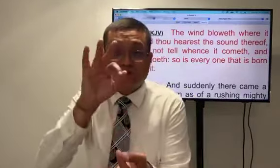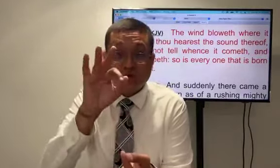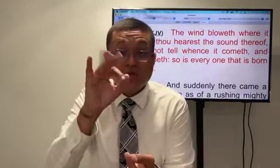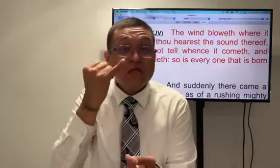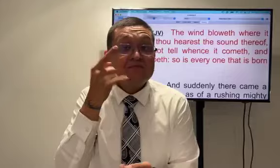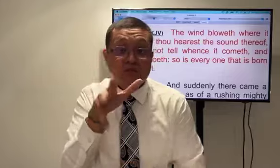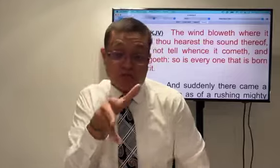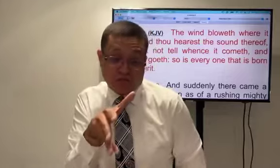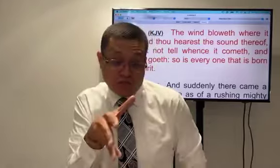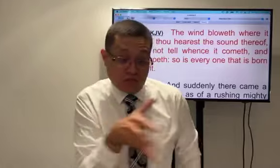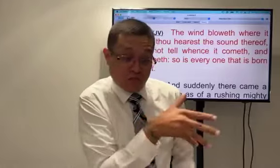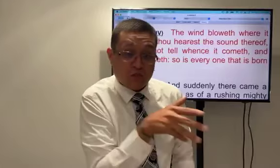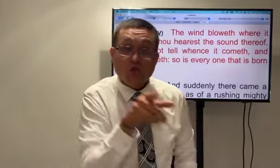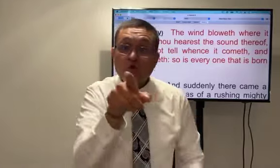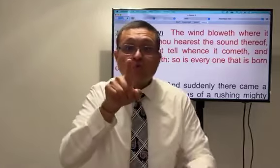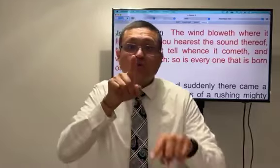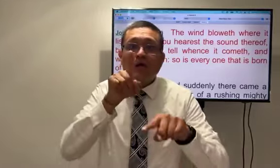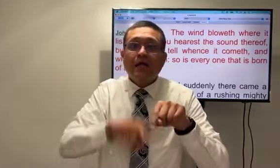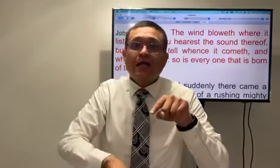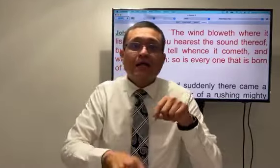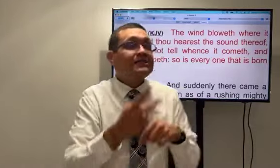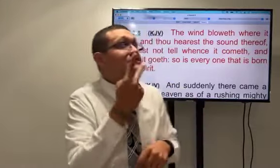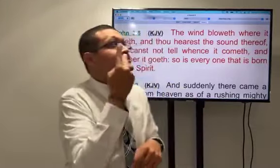it says be born again of the water and the spirit